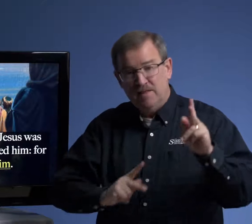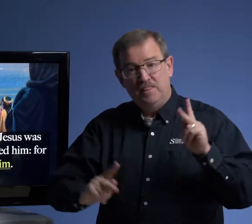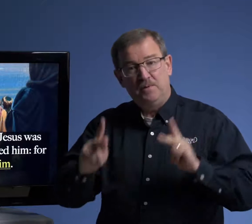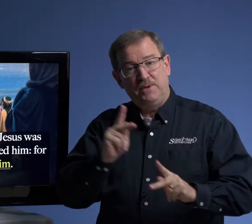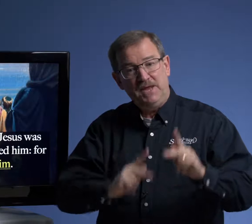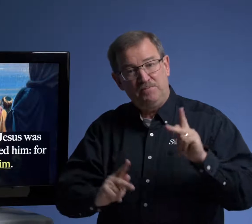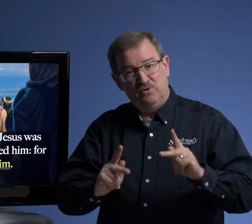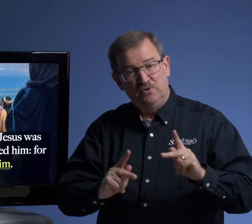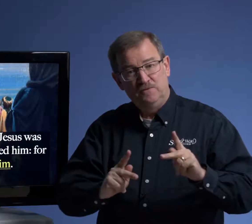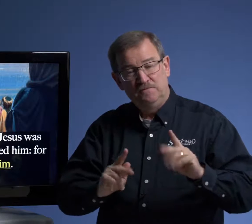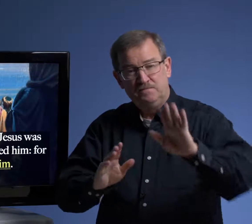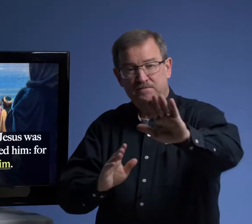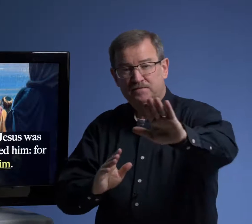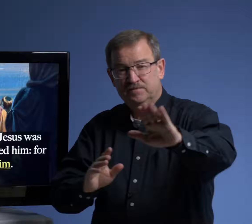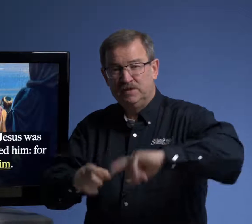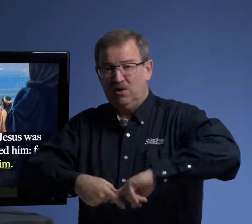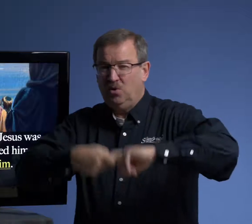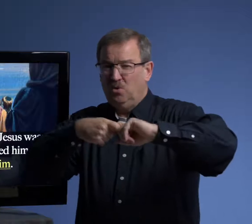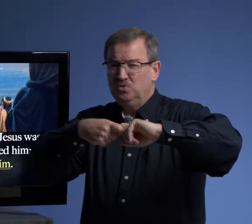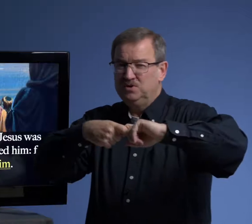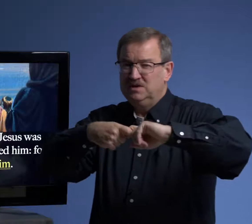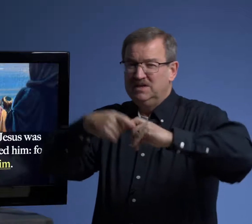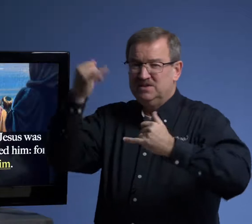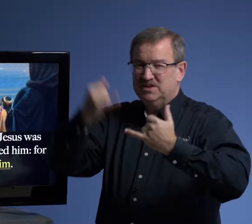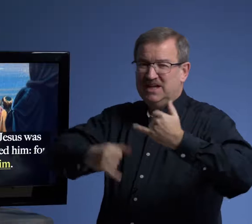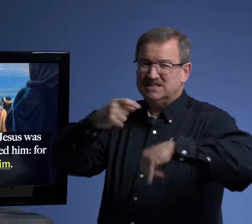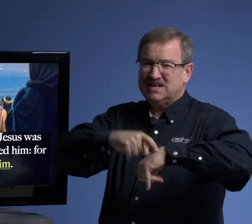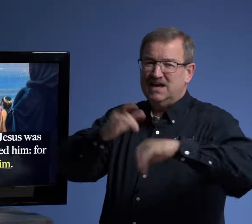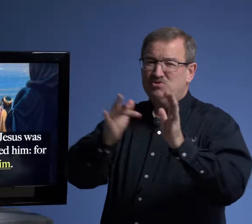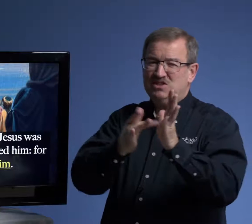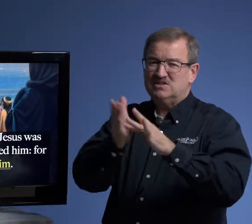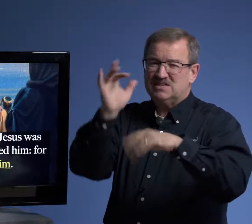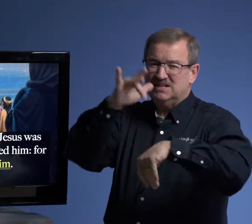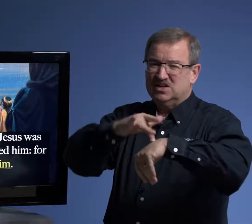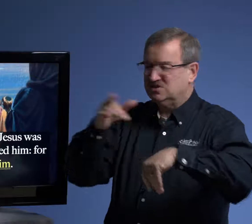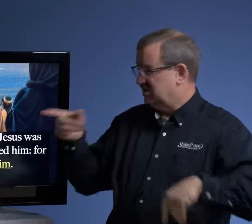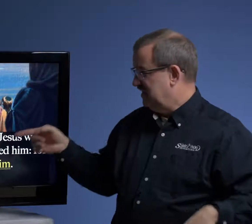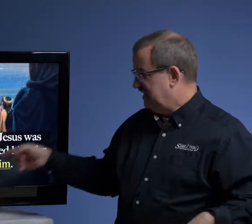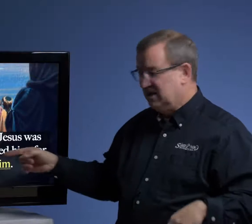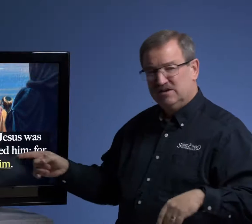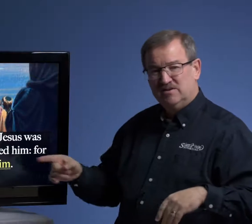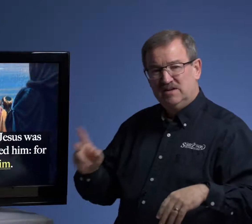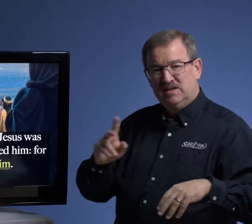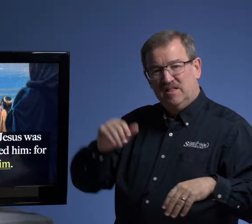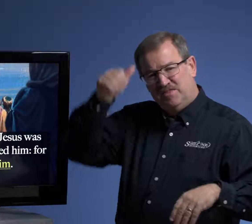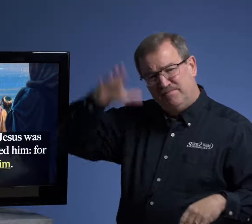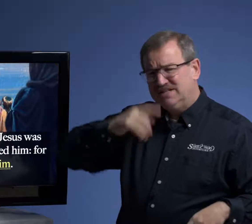the people now hold the last time Jesus had touched here, the men